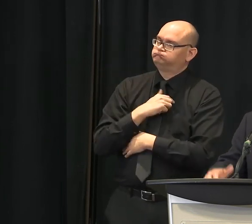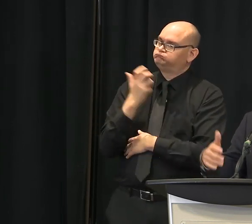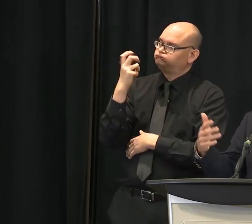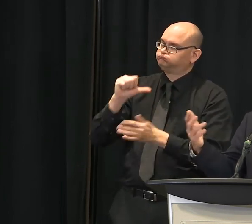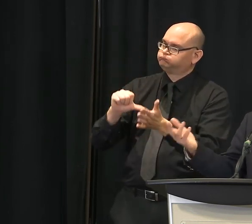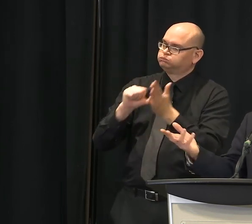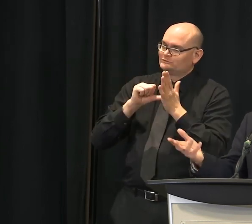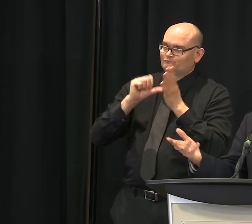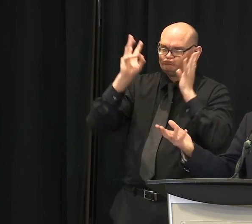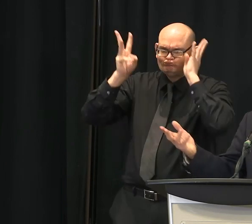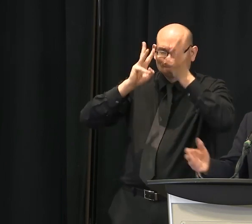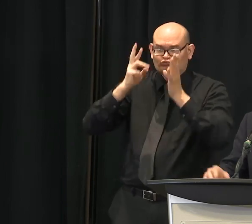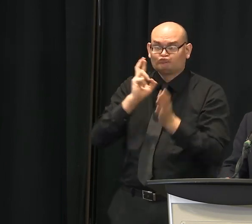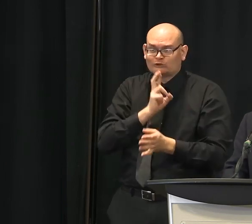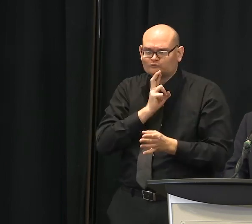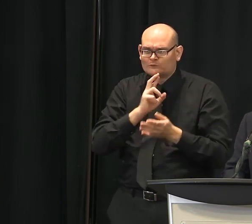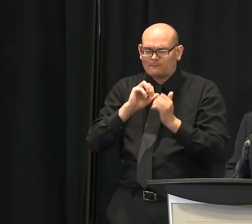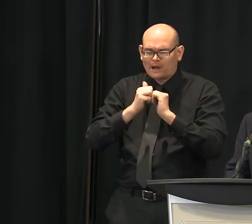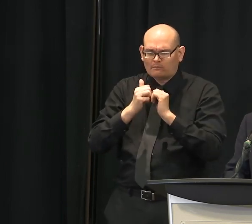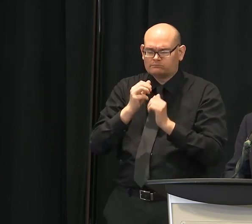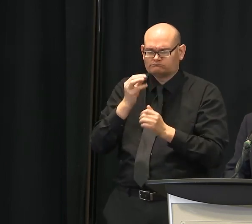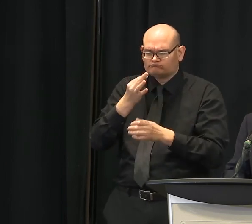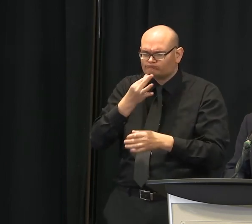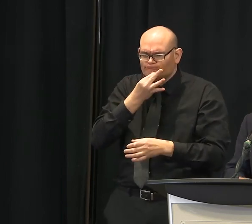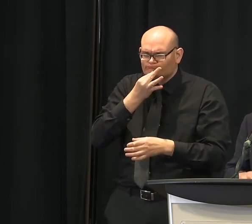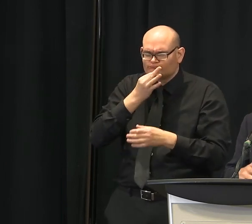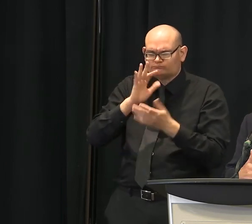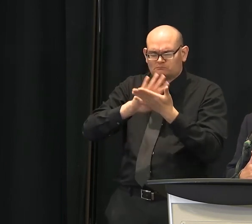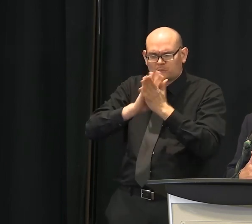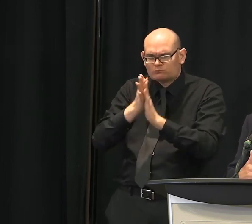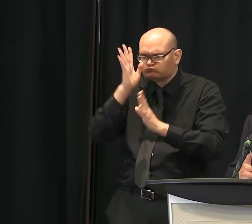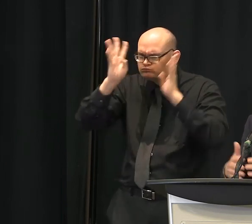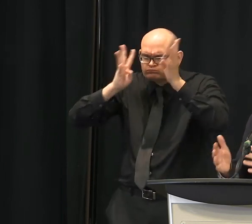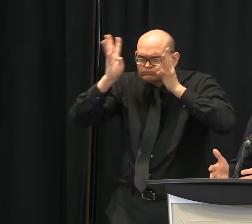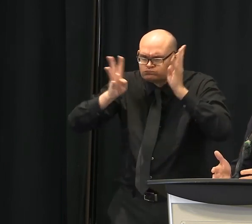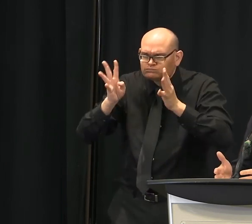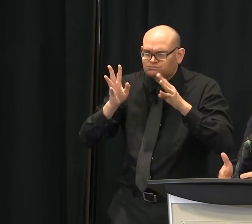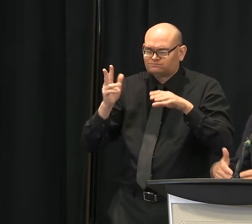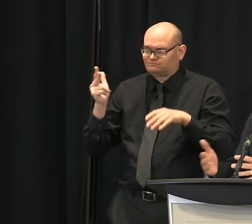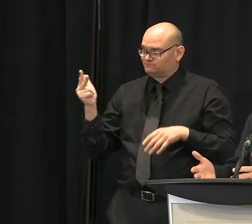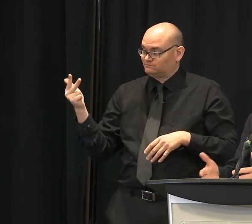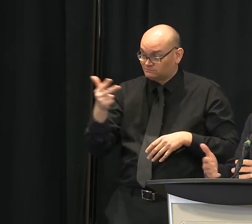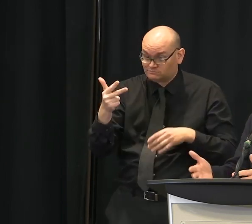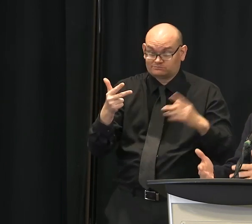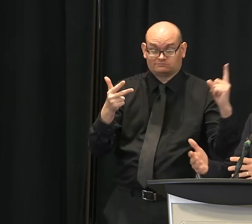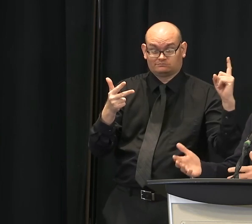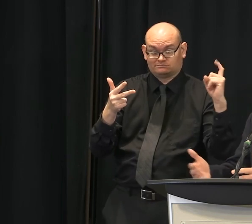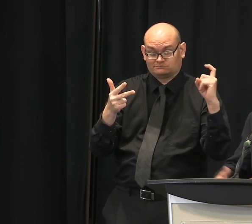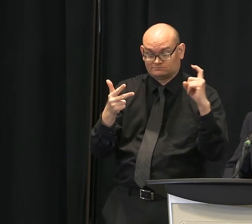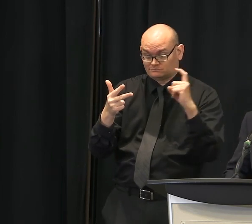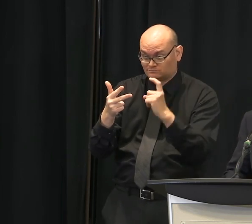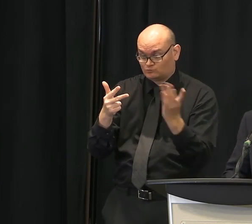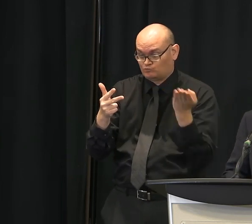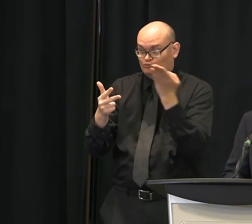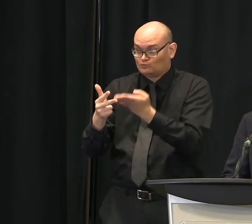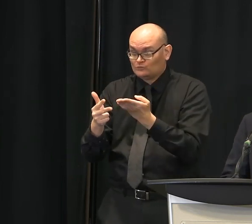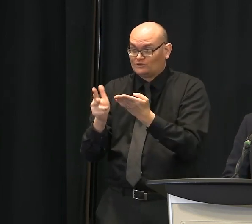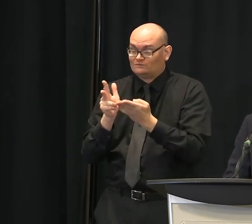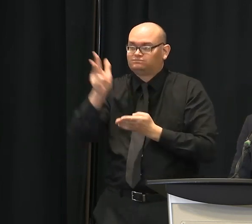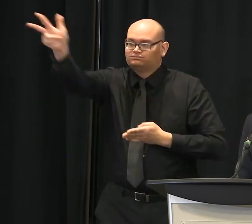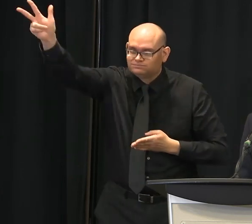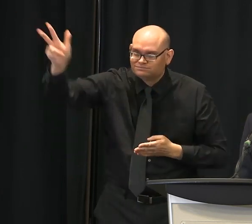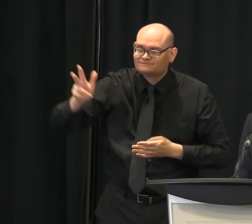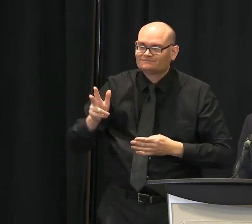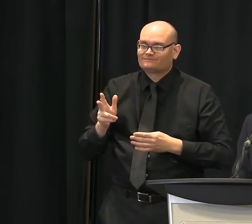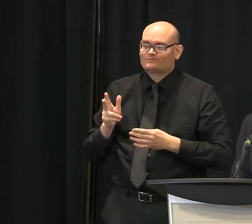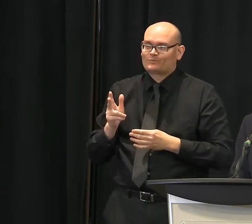the pickup curb service, we now have provisions in downtown Greenville parking spaces reserved for the pickup. I think that's